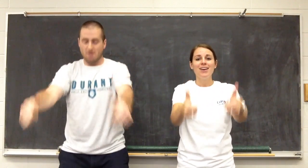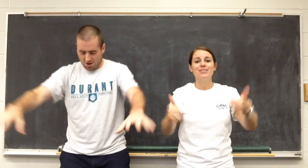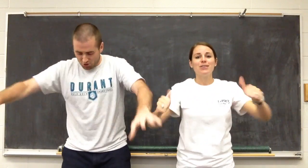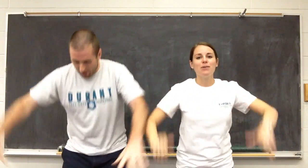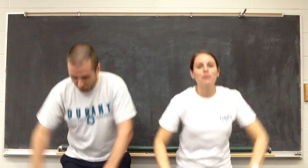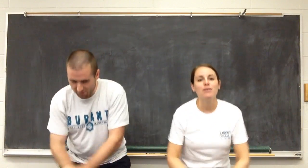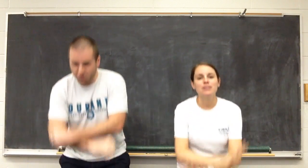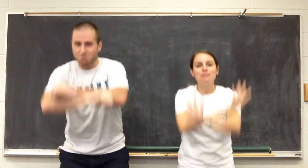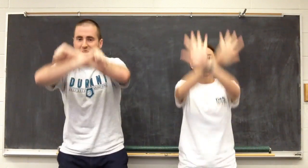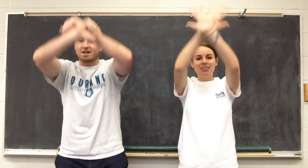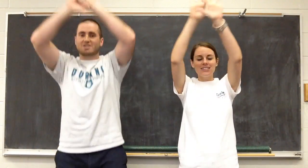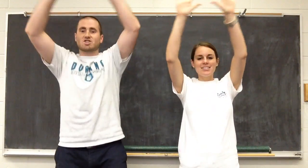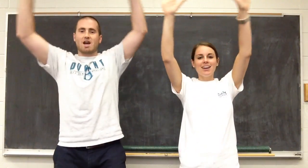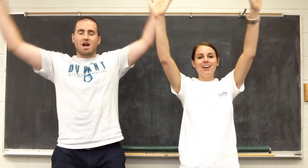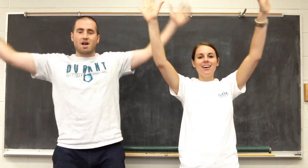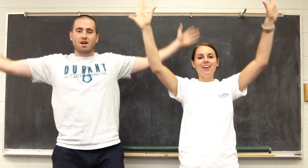So grab the rivers and block the skies.